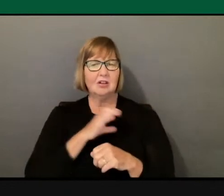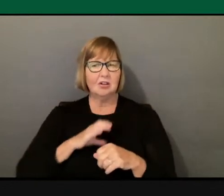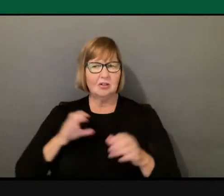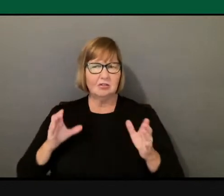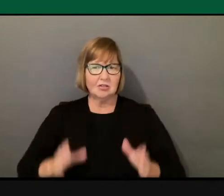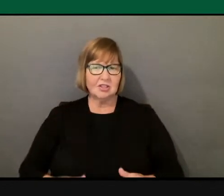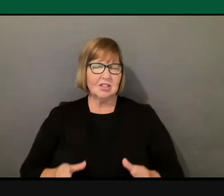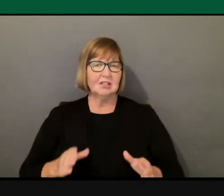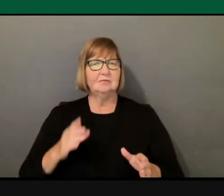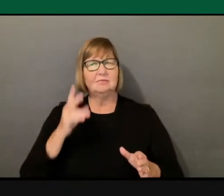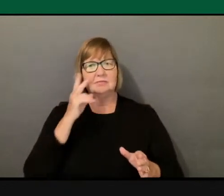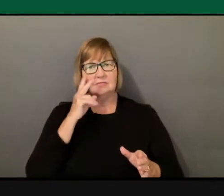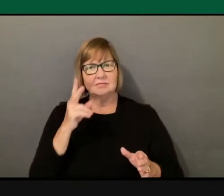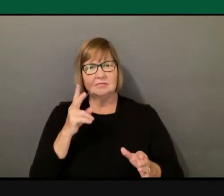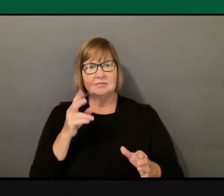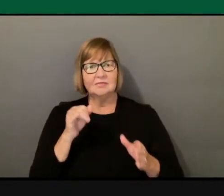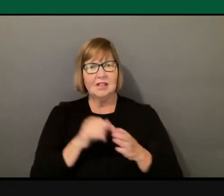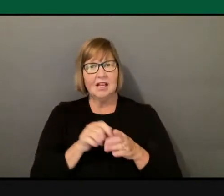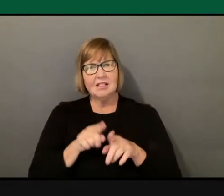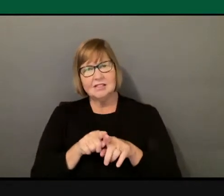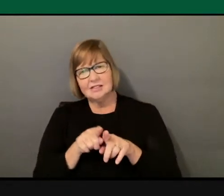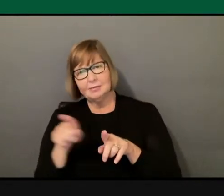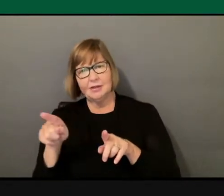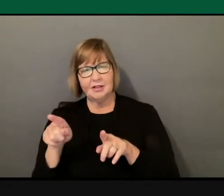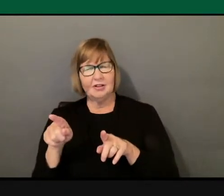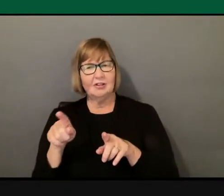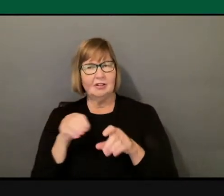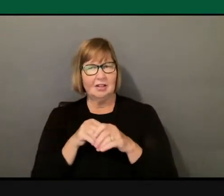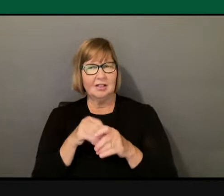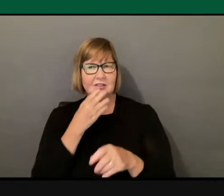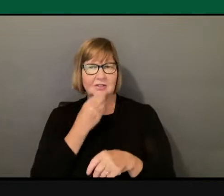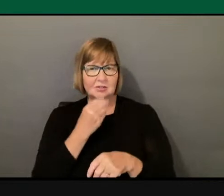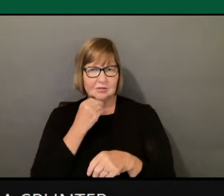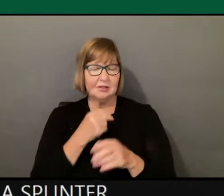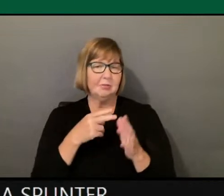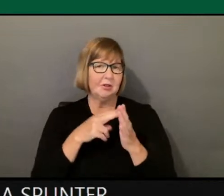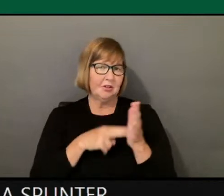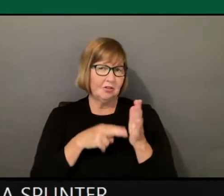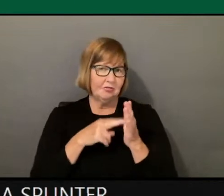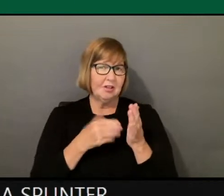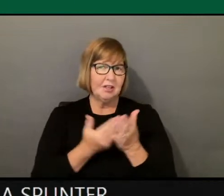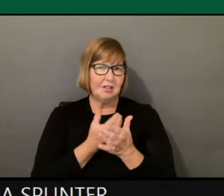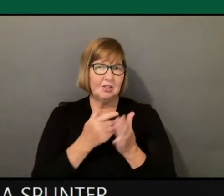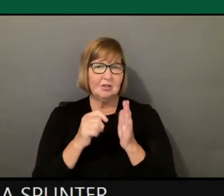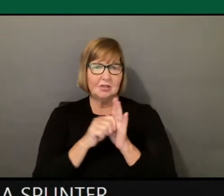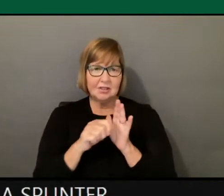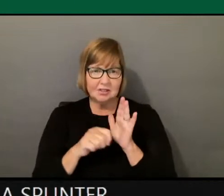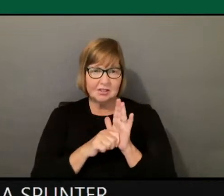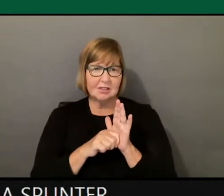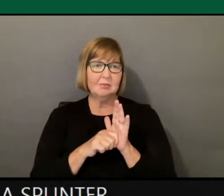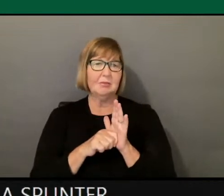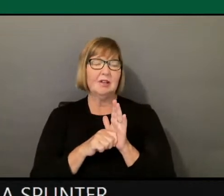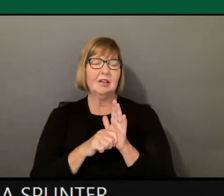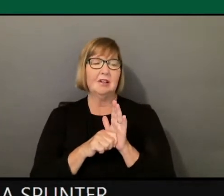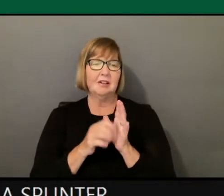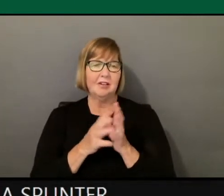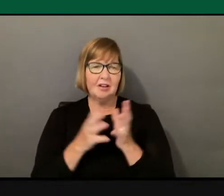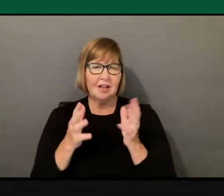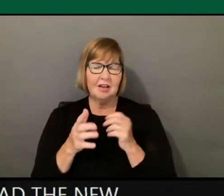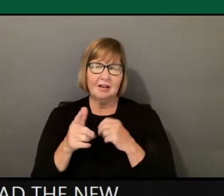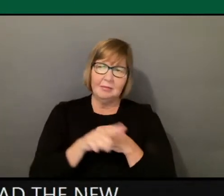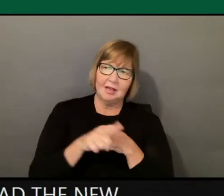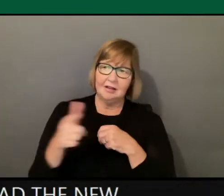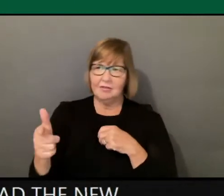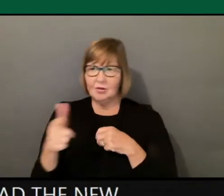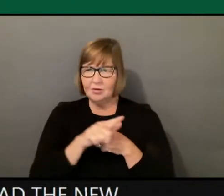a splinter movement within Judaism, right? And if you read the New Testament, there are lots of vitriolic, you know, going back and forth between Paul and other